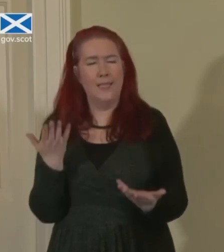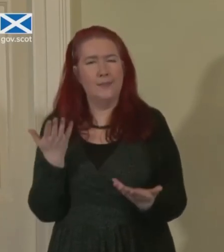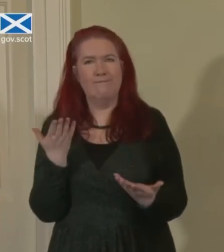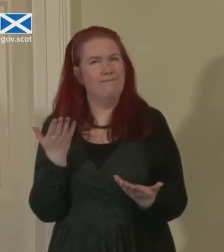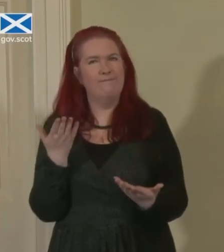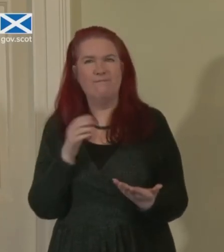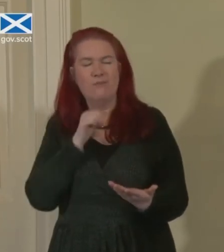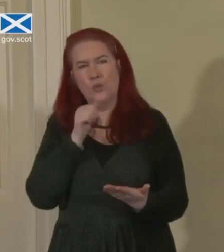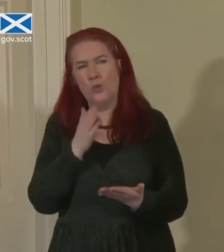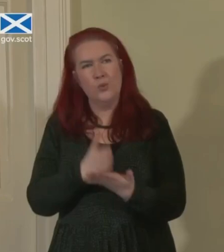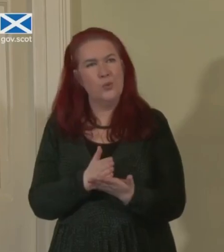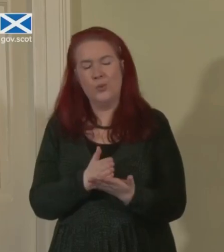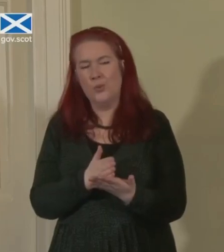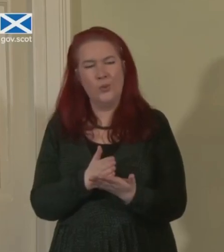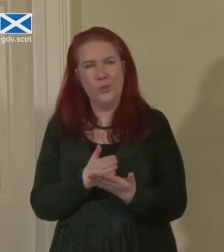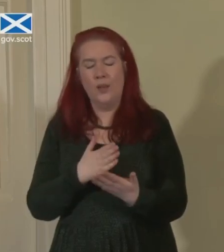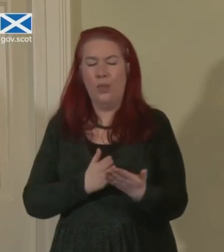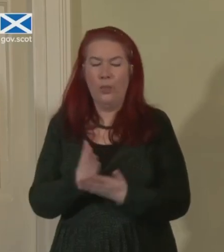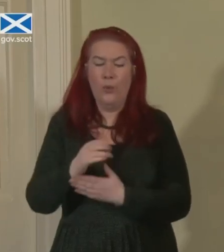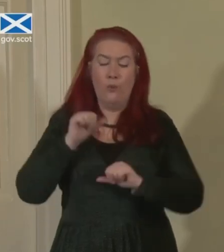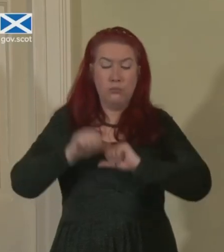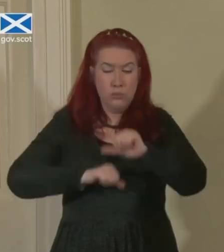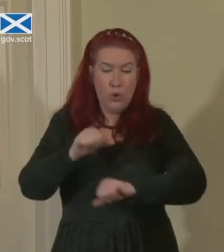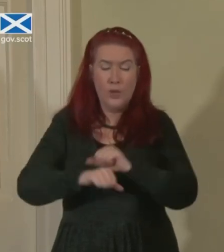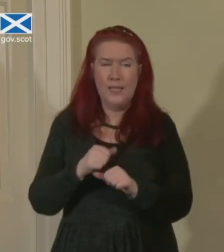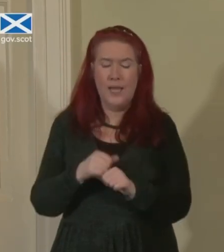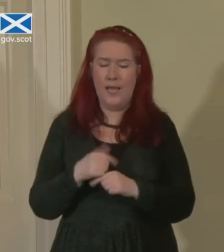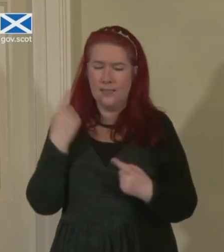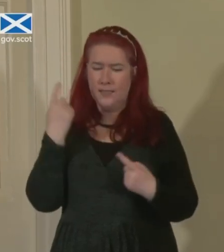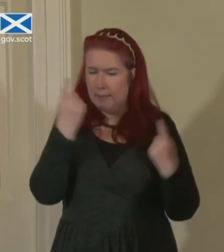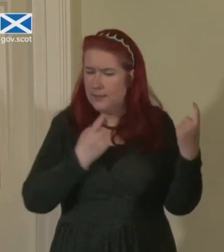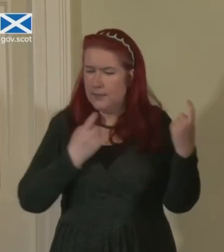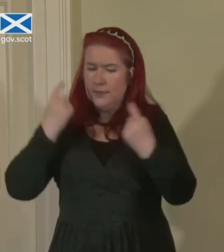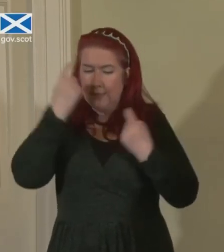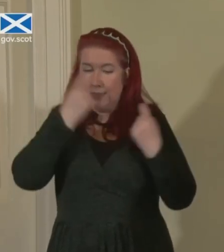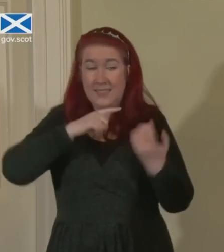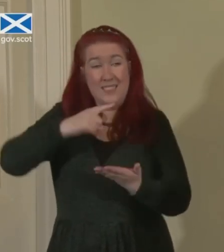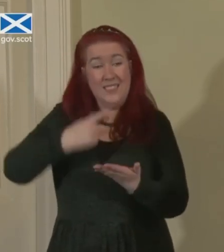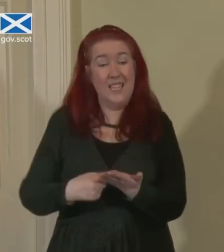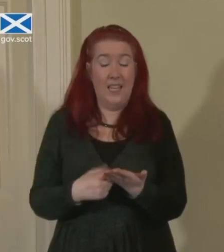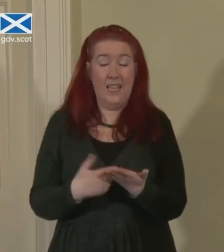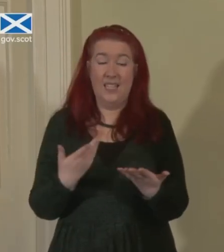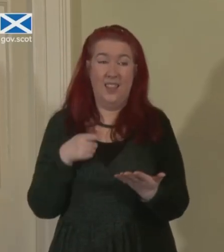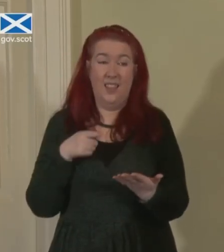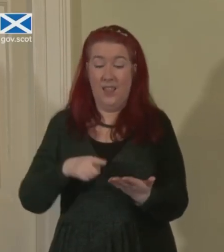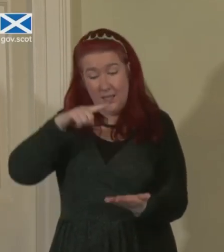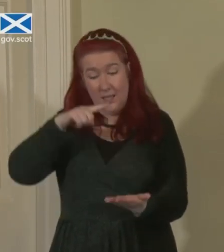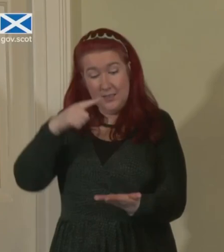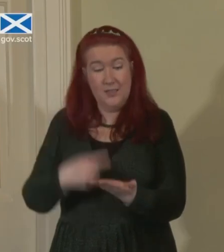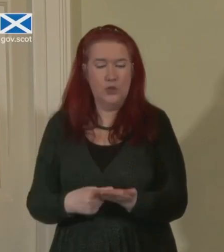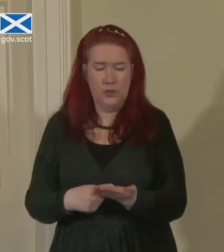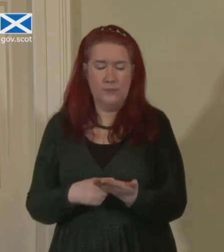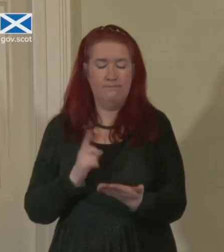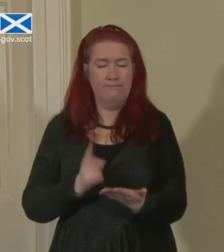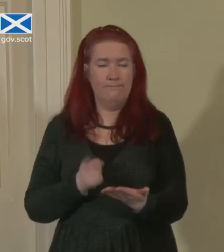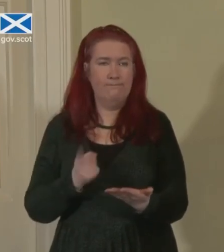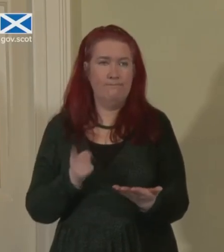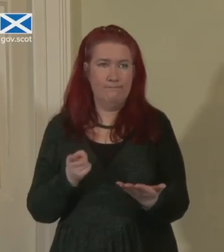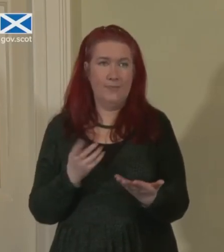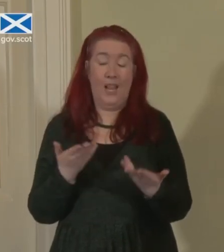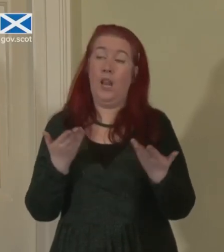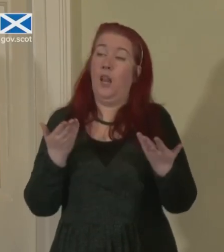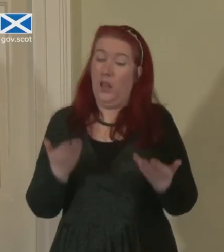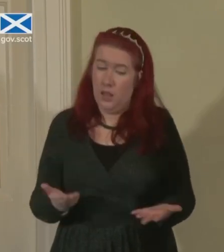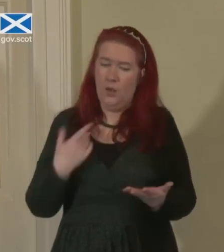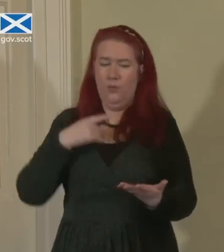true. And, and you go through a process of just deciding where it is and that decision, you're going to fall. And, and that's the decision